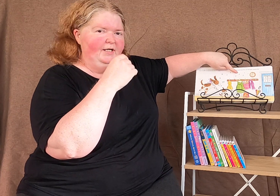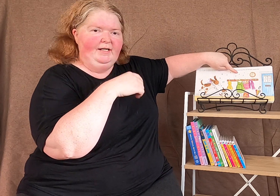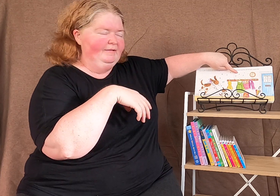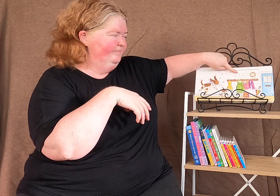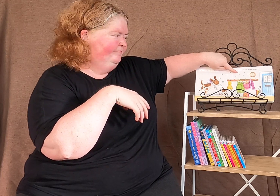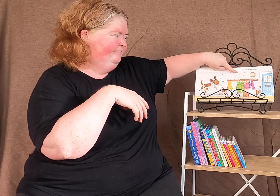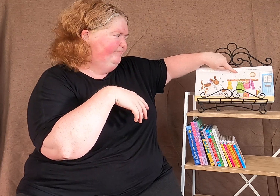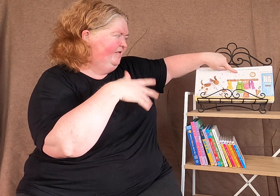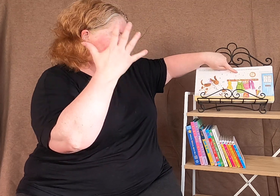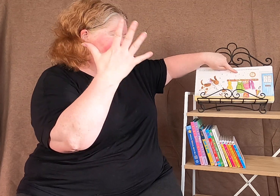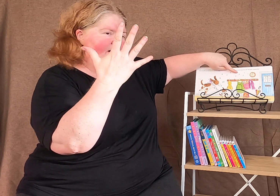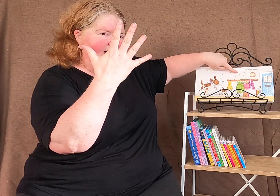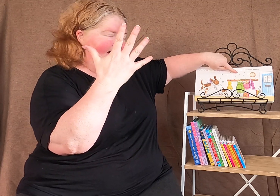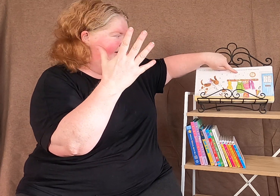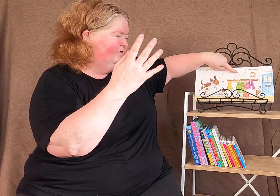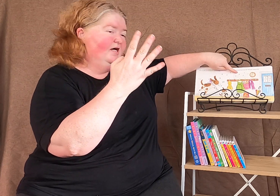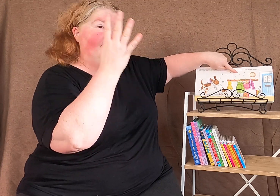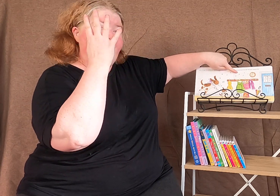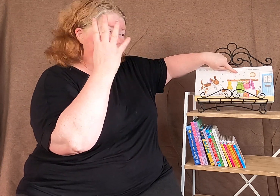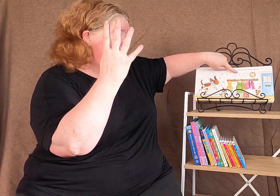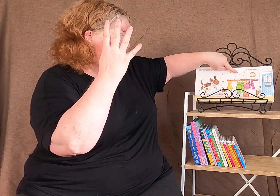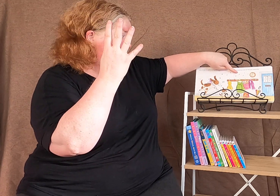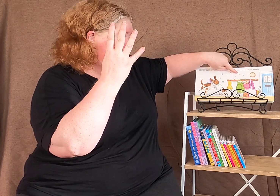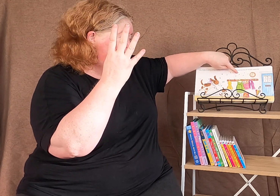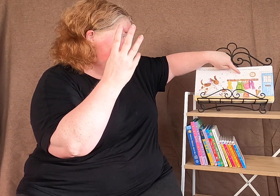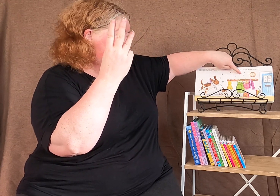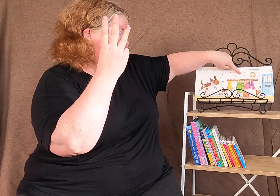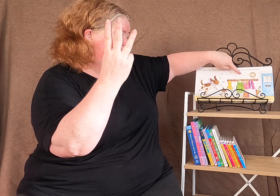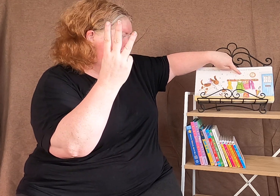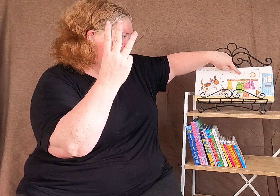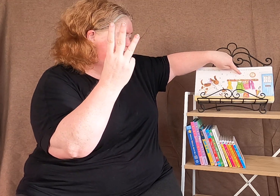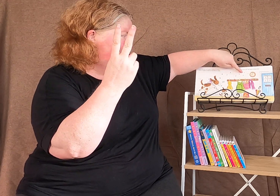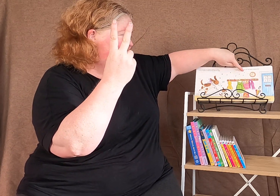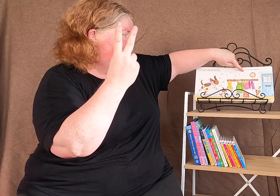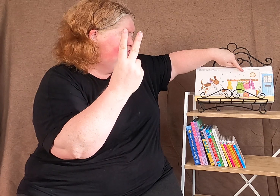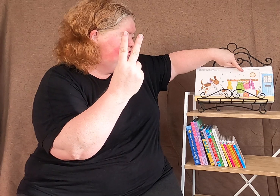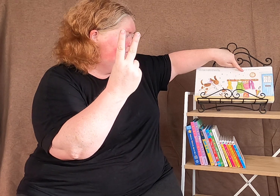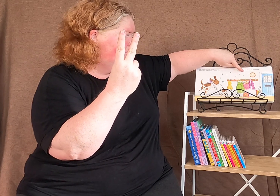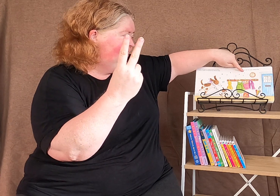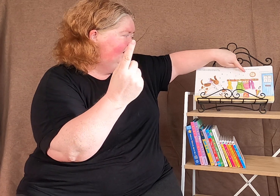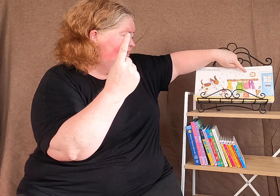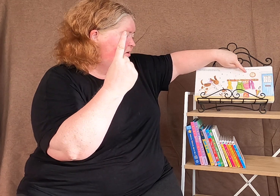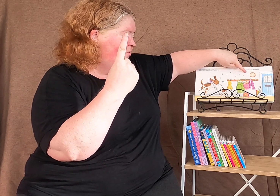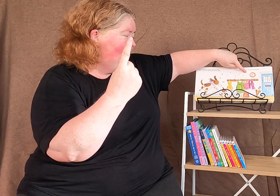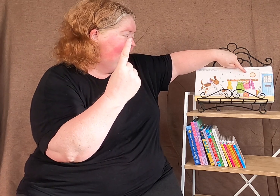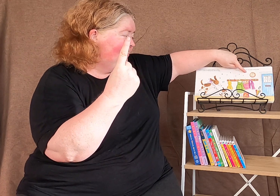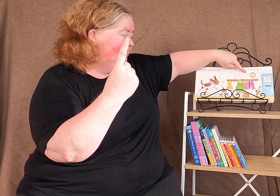five, four, three, two, one.